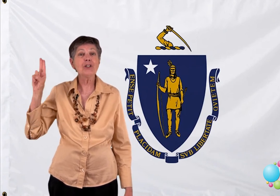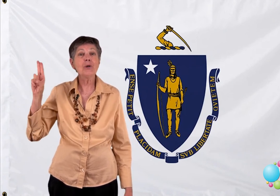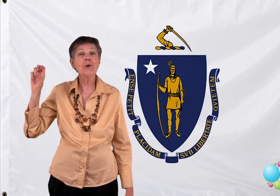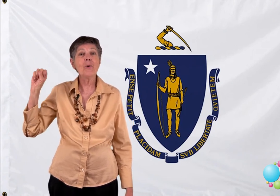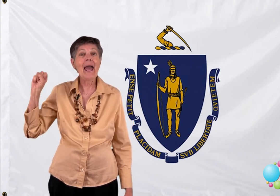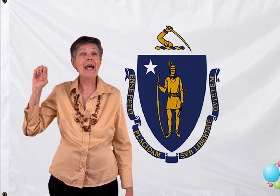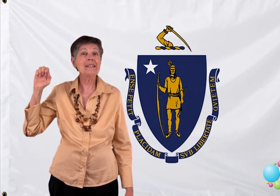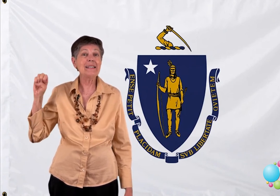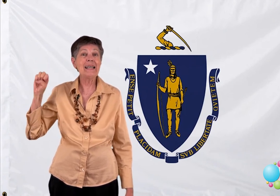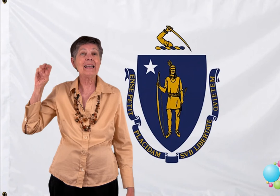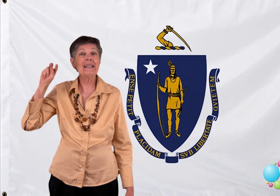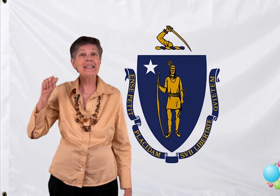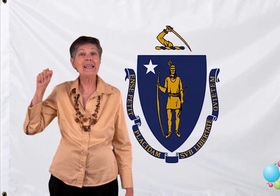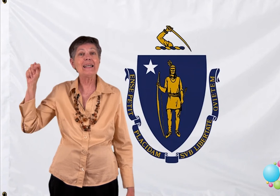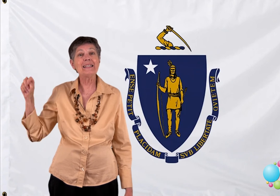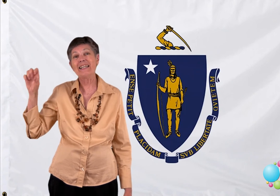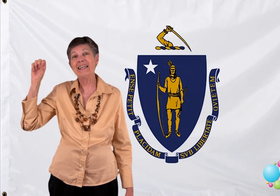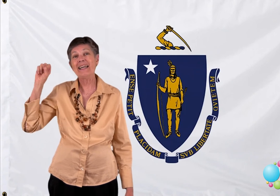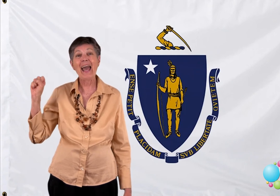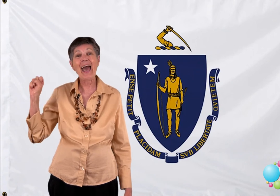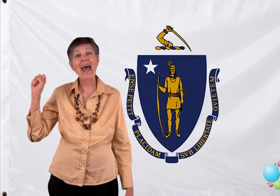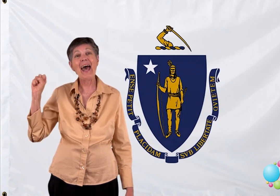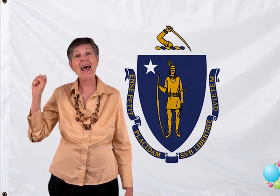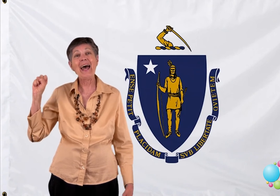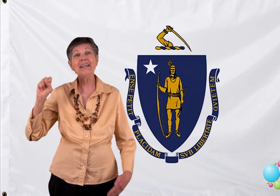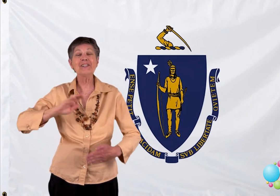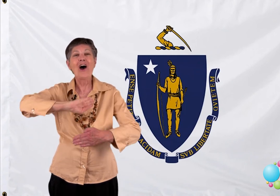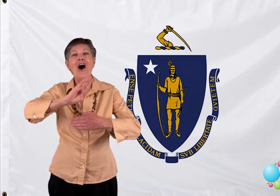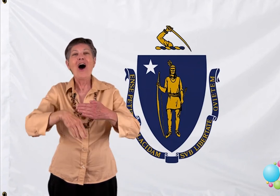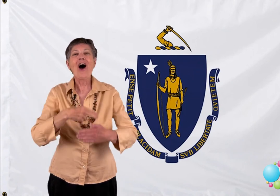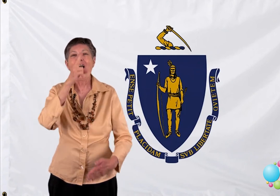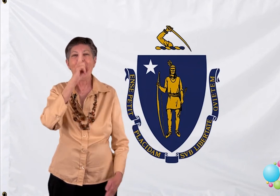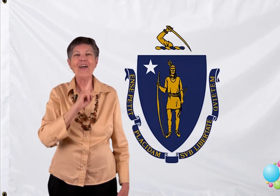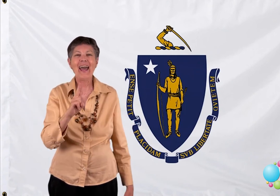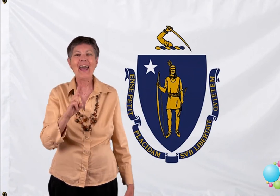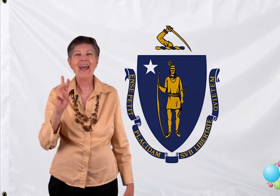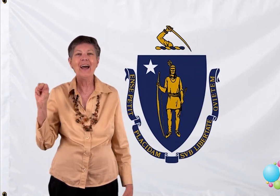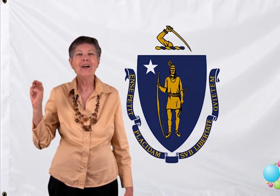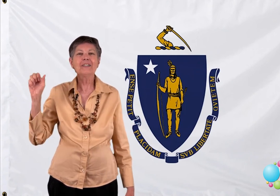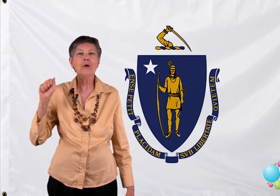-U-S-E-T-T-S. All hail to